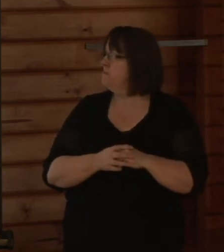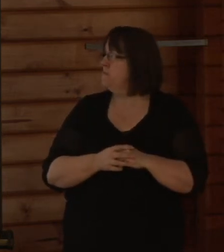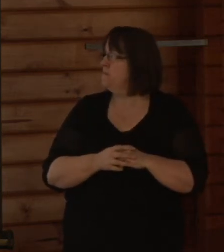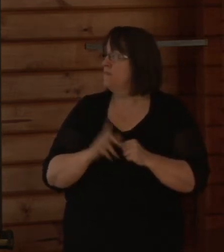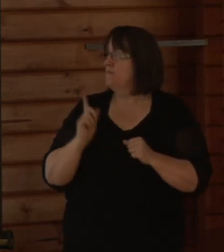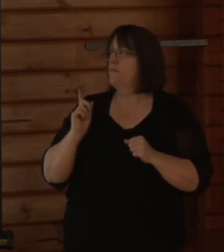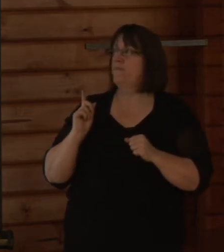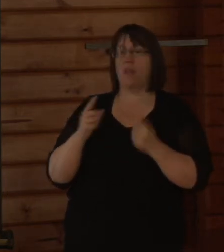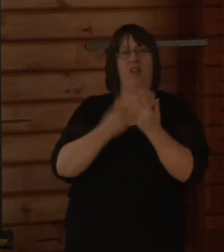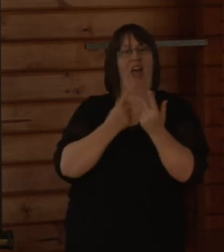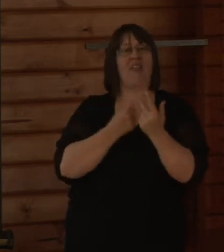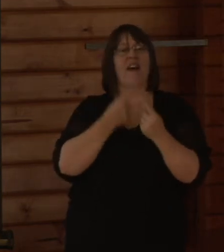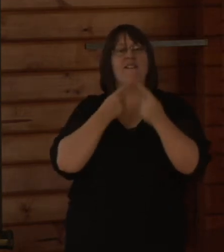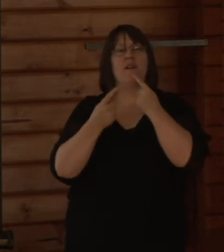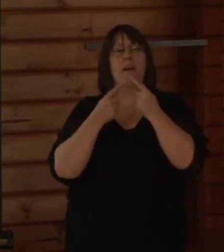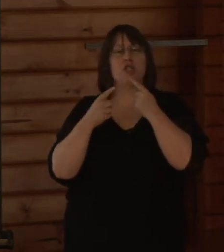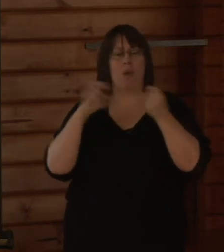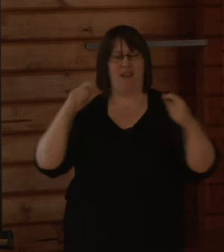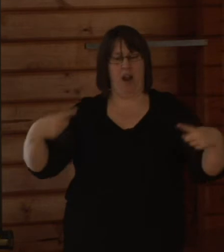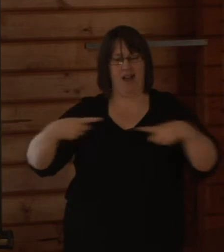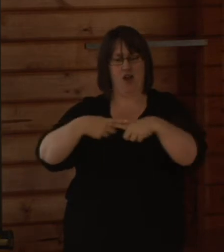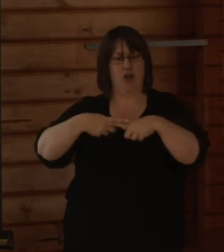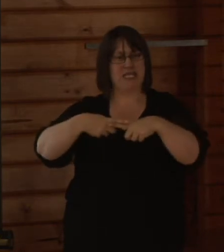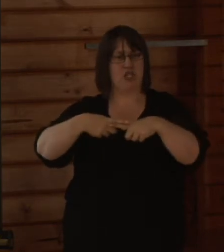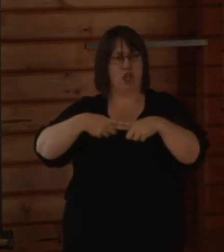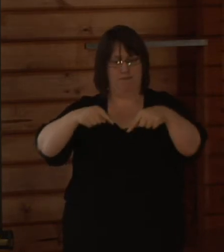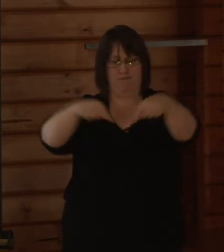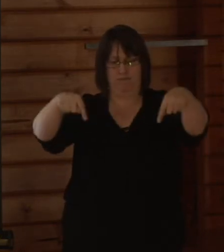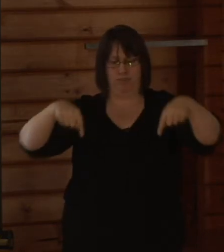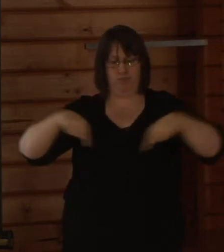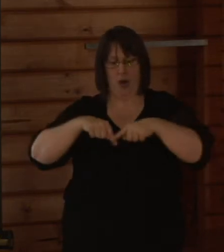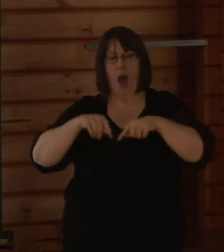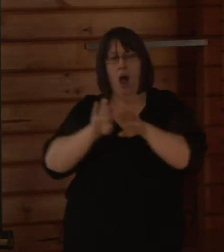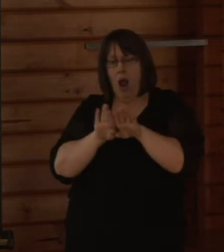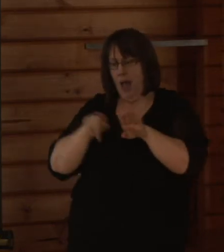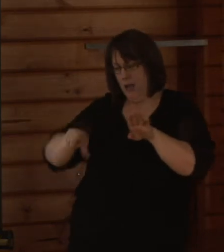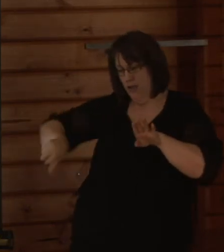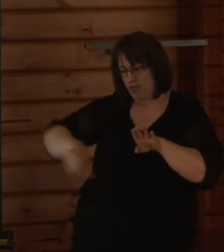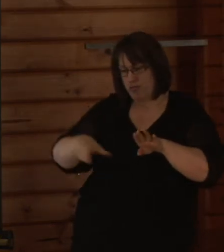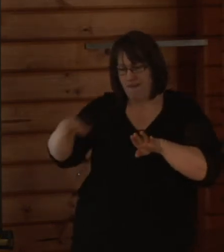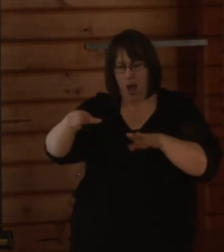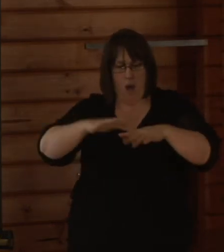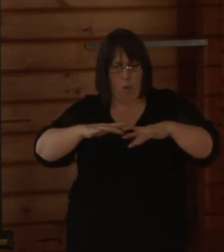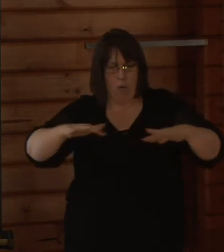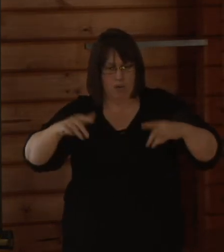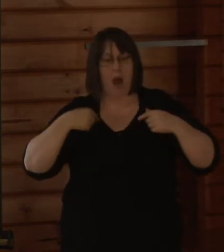use is surveyed cross-sections of all the main rivers and watercourses in Christchurch.